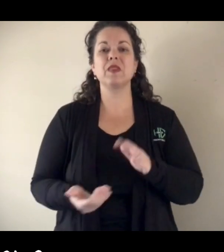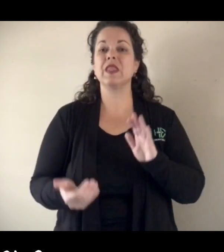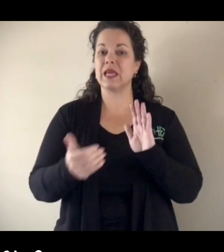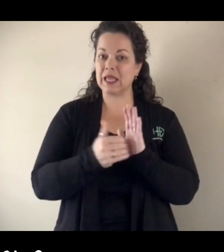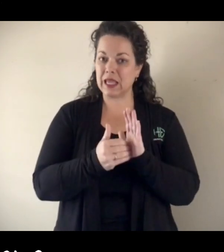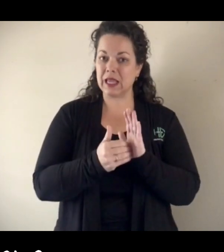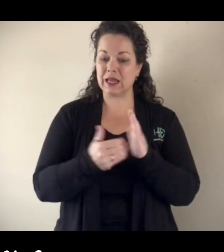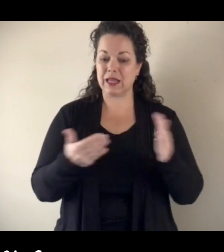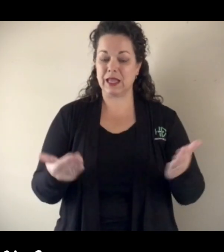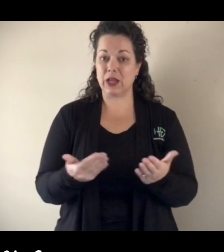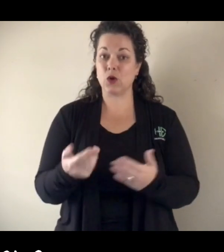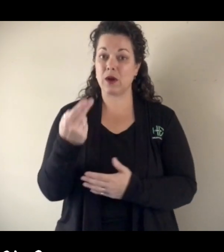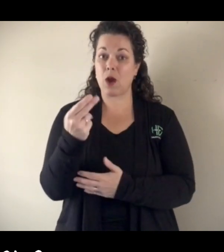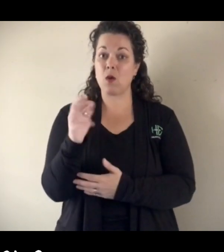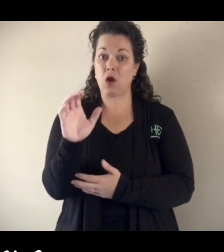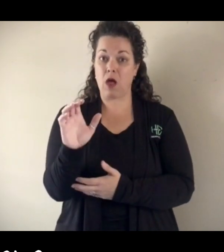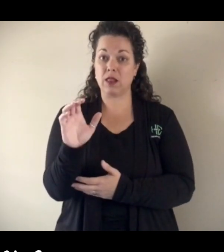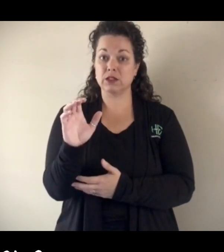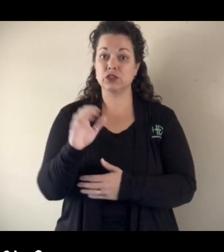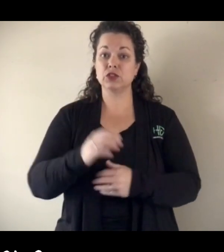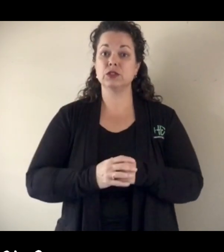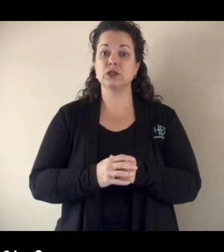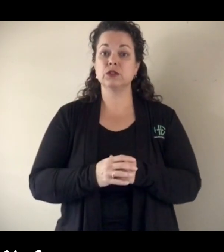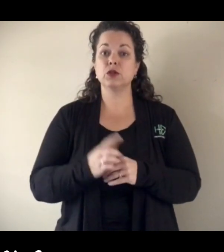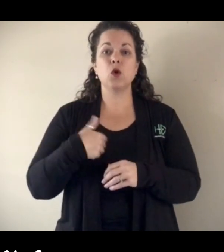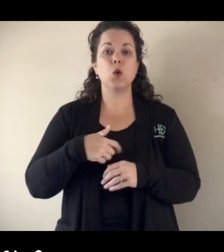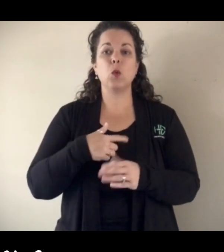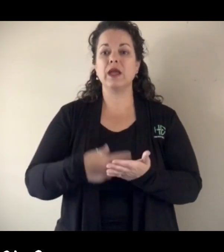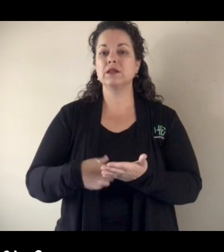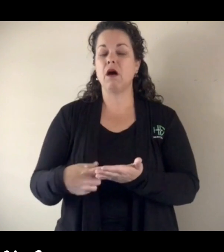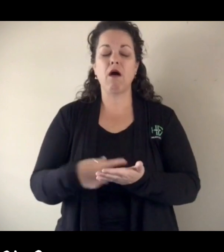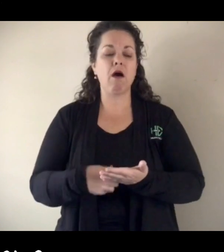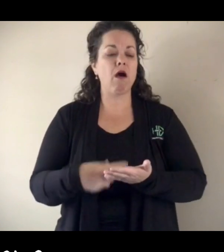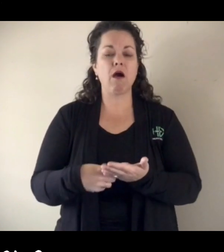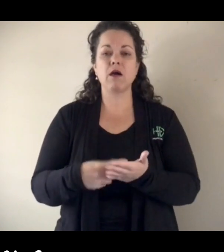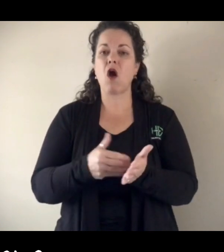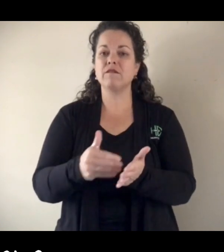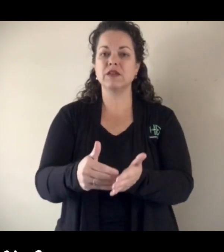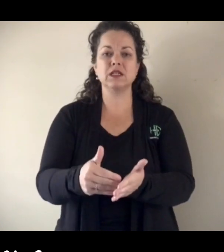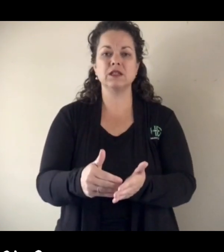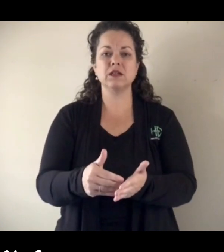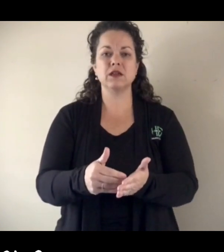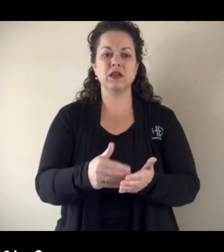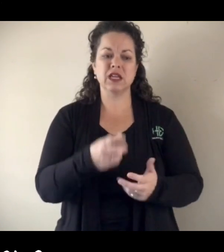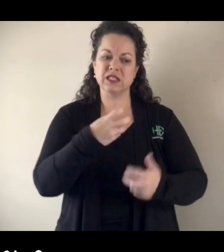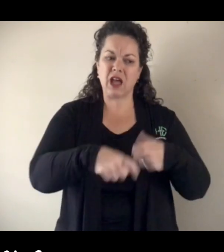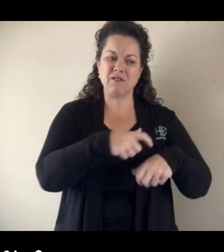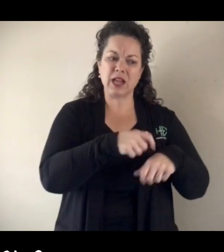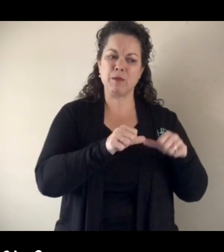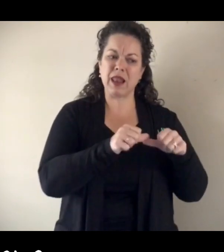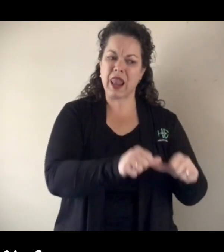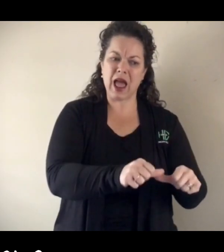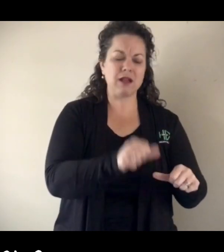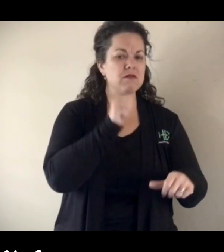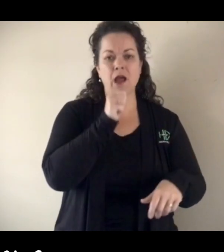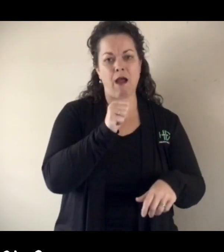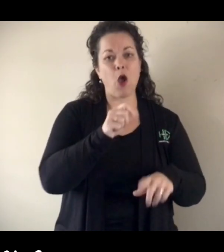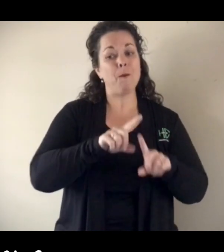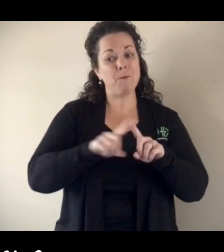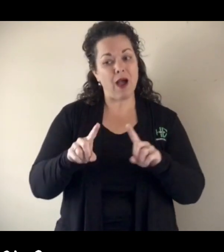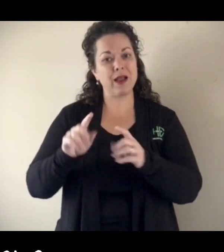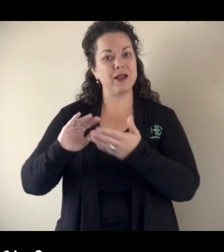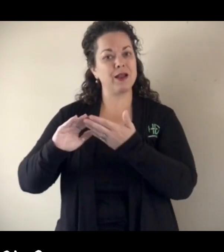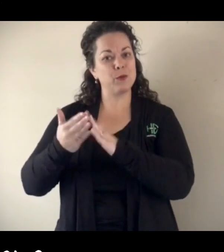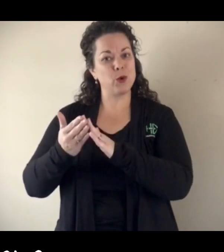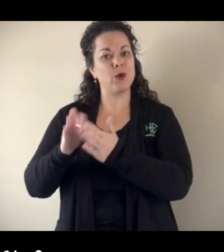Again, at Howard College, we talk often about tough times don't last, tough community colleges do.